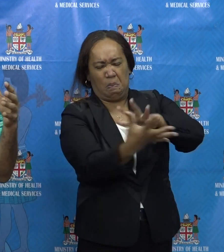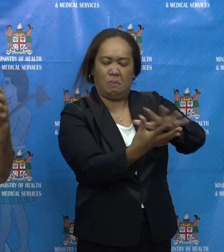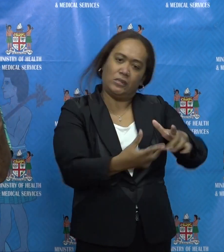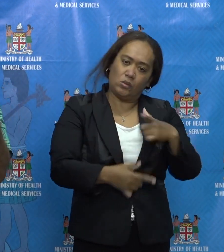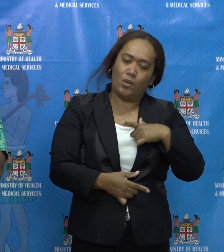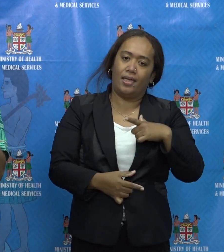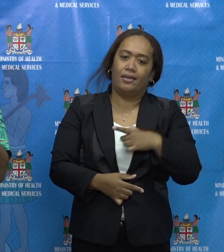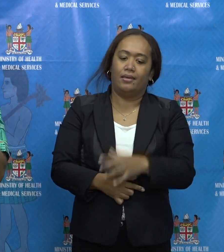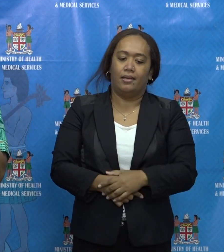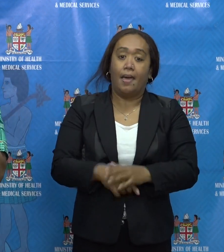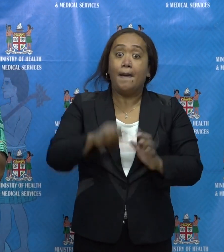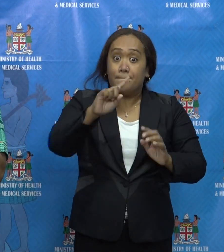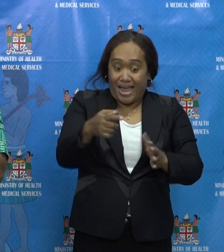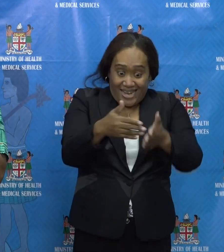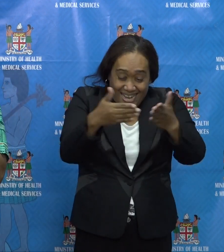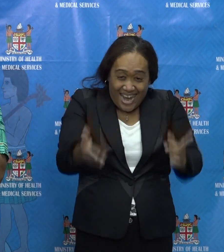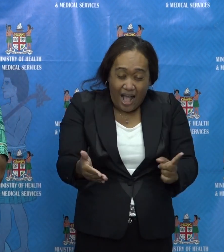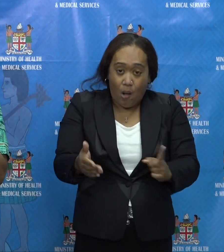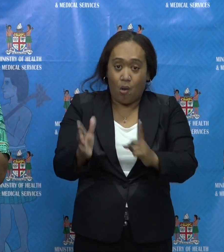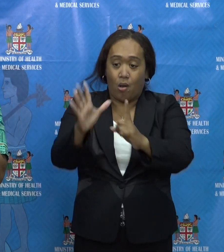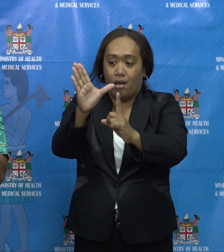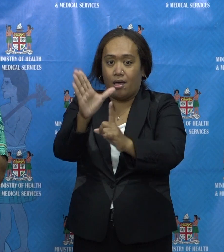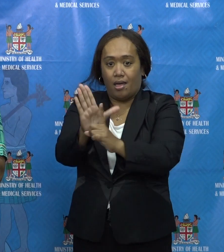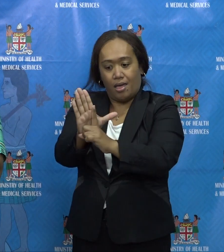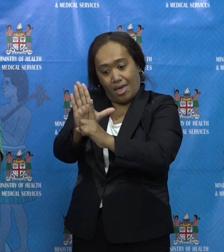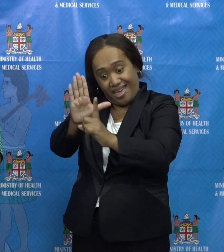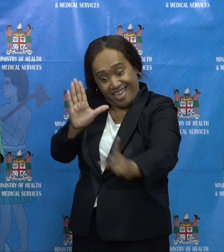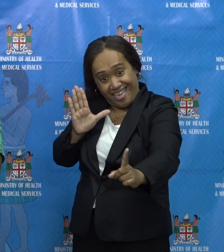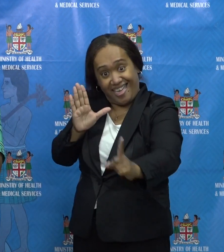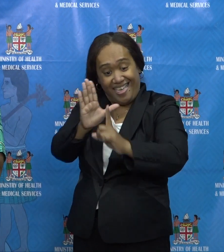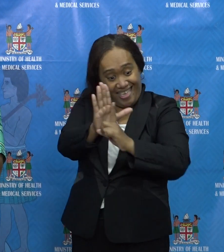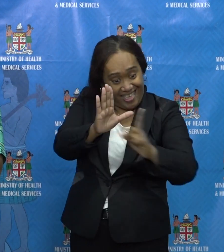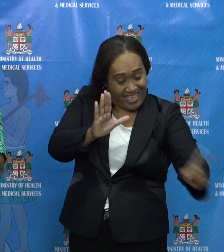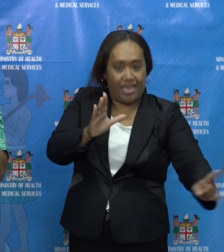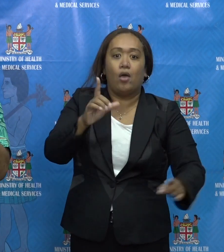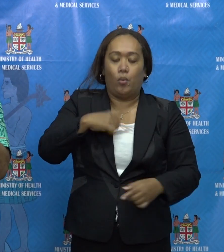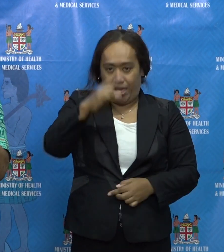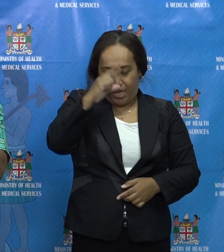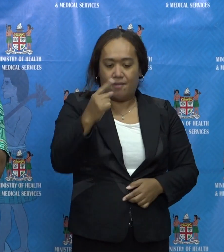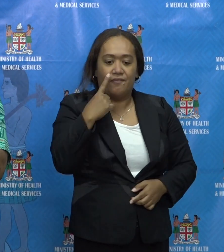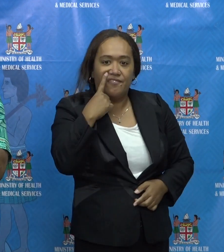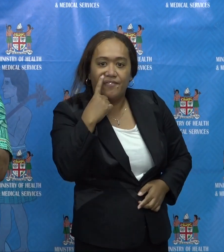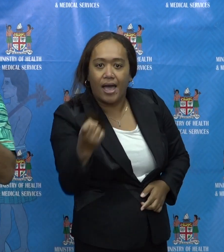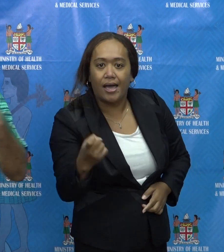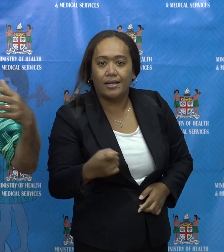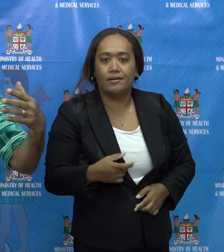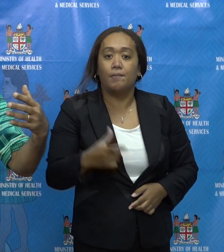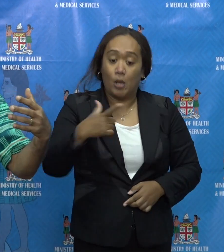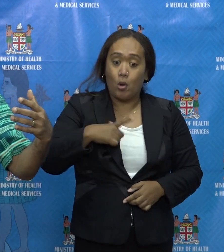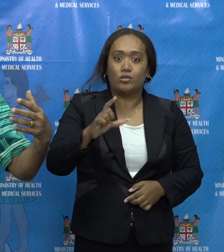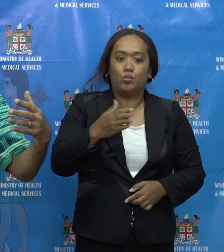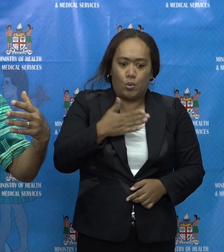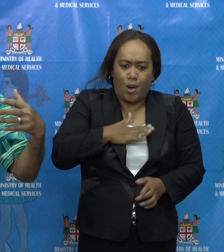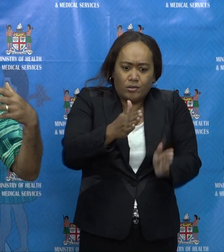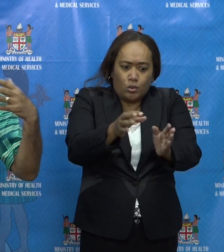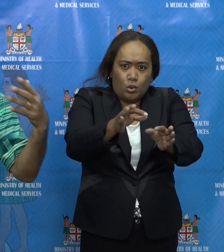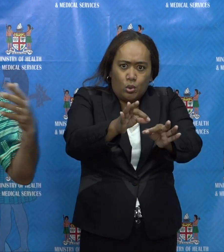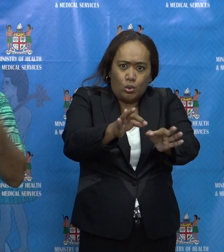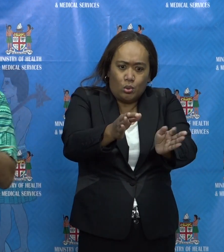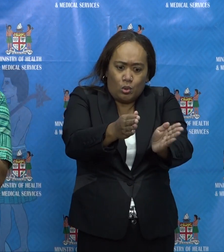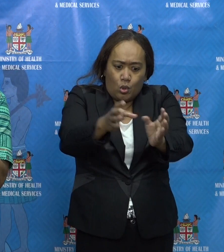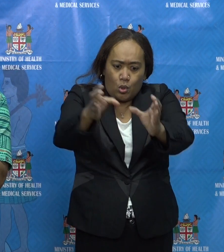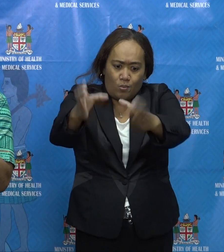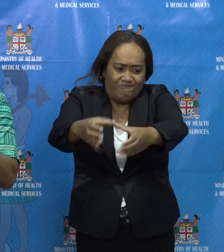once we get that clarified tomorrow, then we will just nail down the people who require the whole 14-day and those that we require,